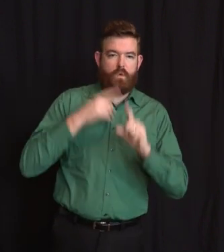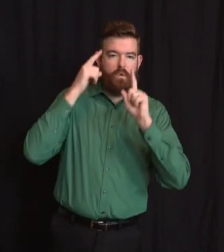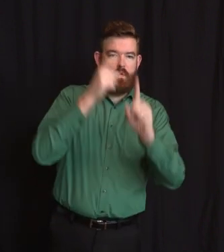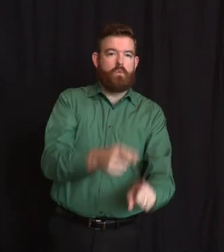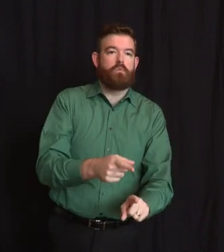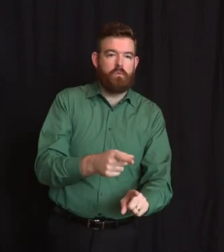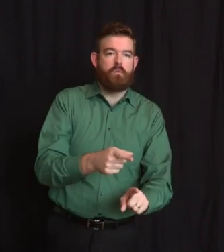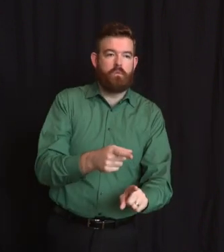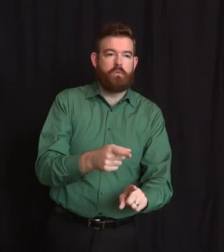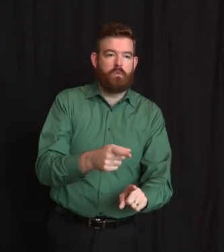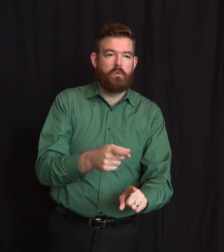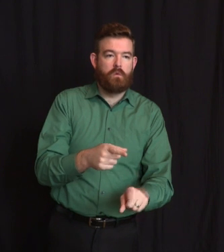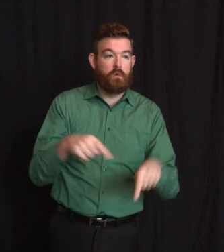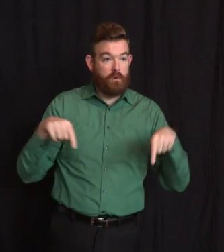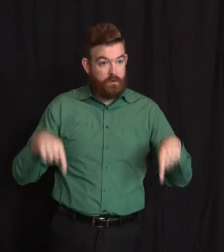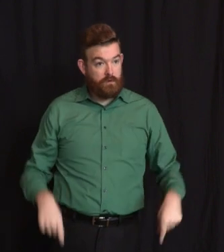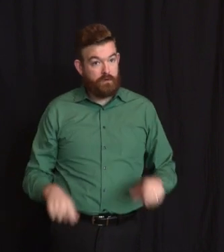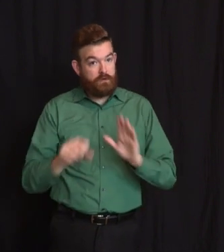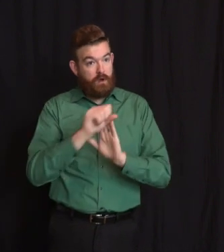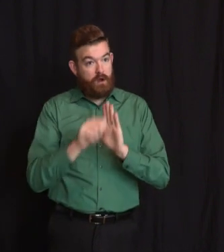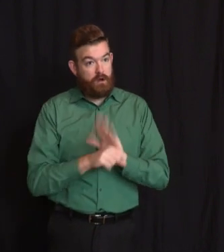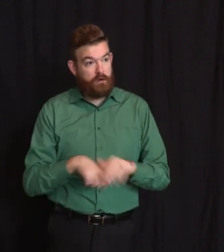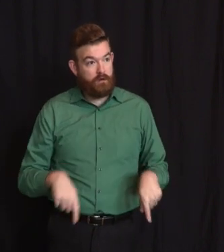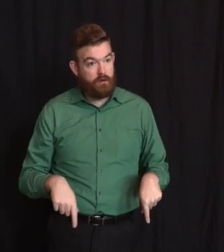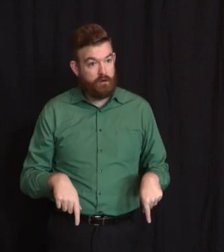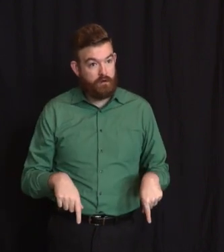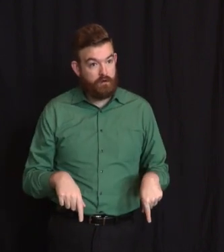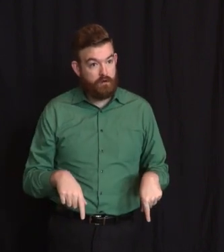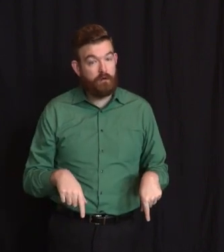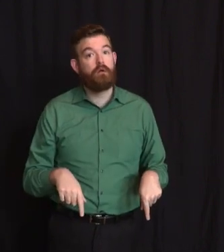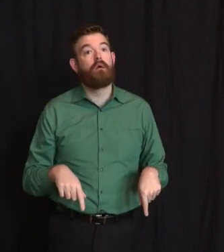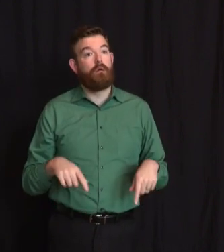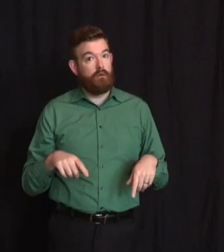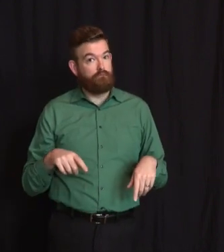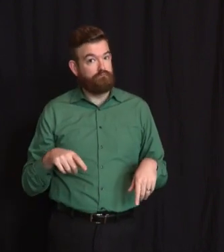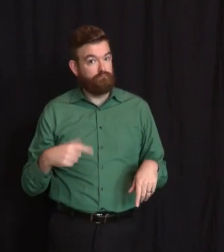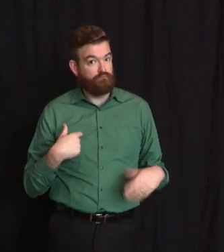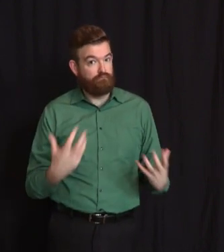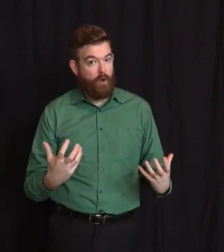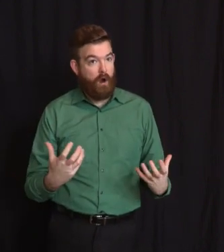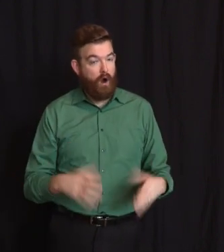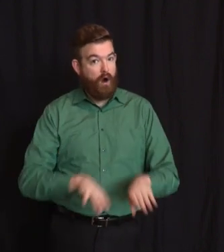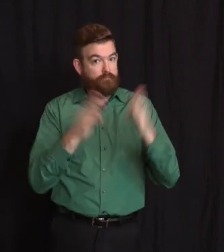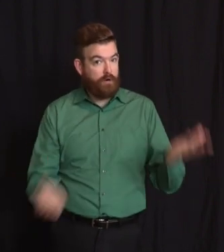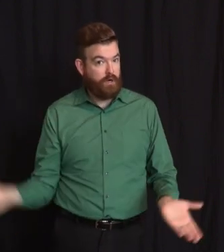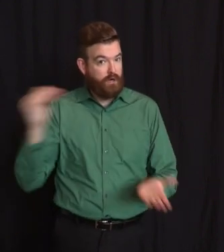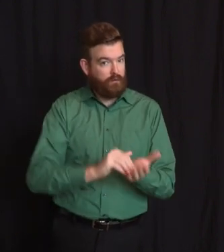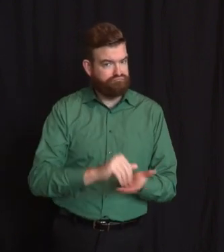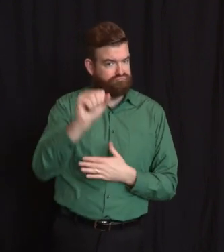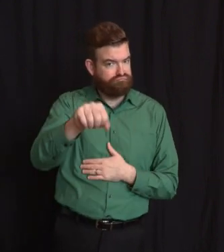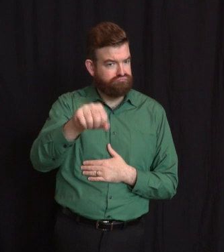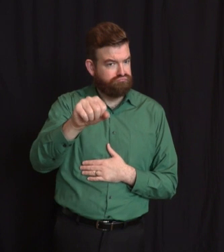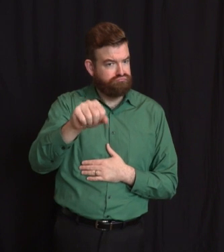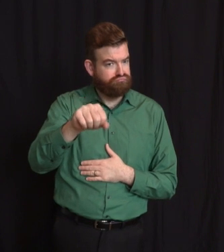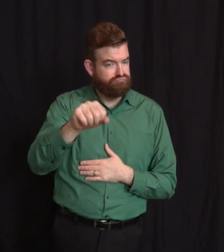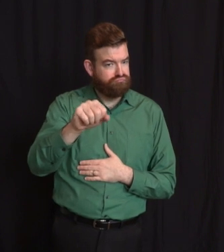reopen it. I gave an interview the other night and a very dear friend of mine reached out and he said, you know, you're missing something here.